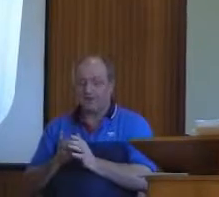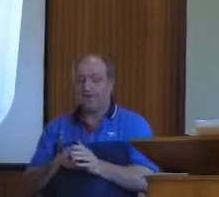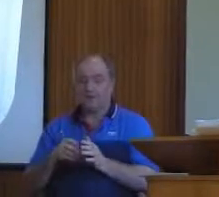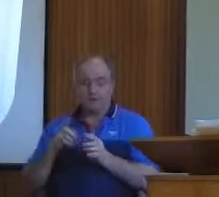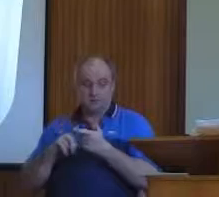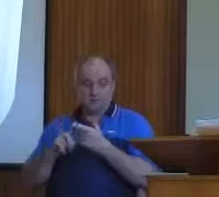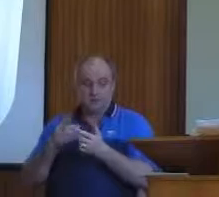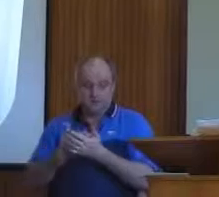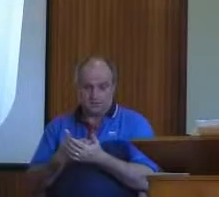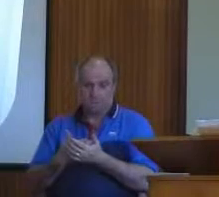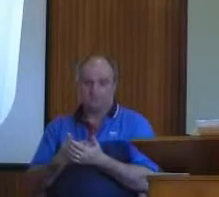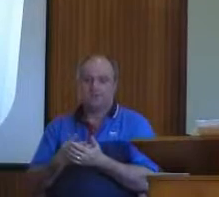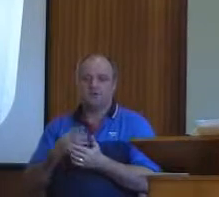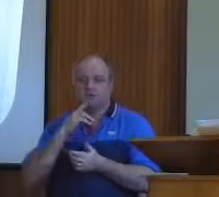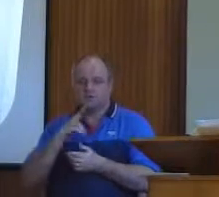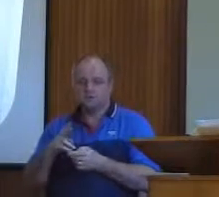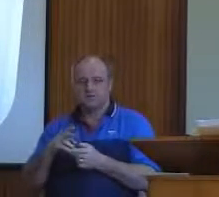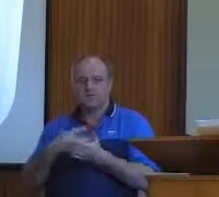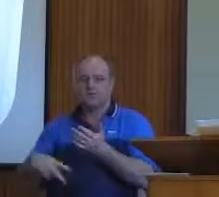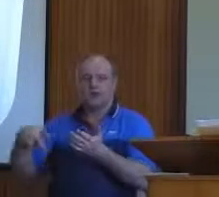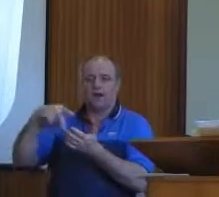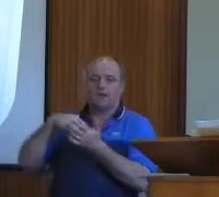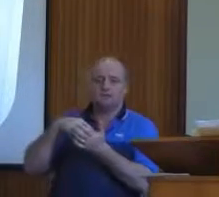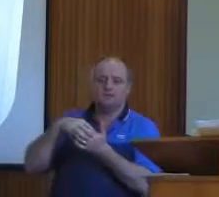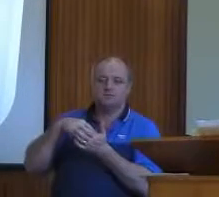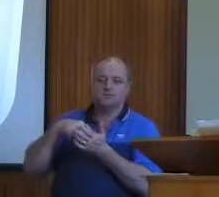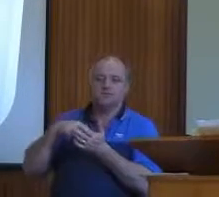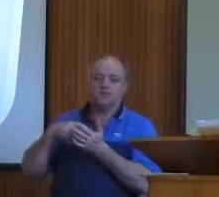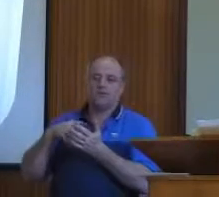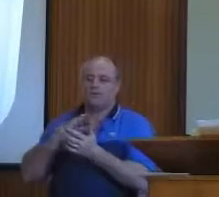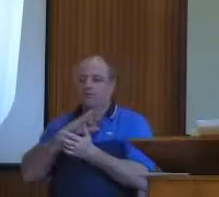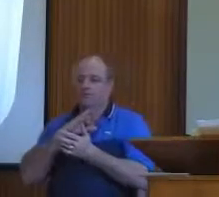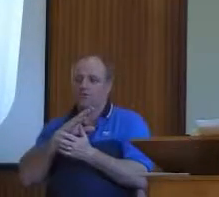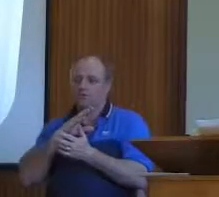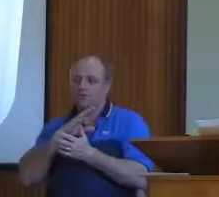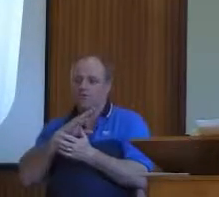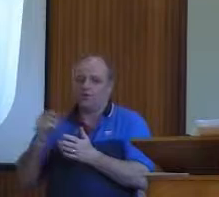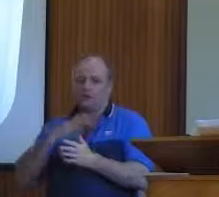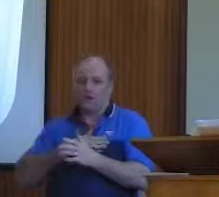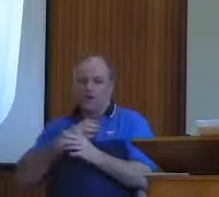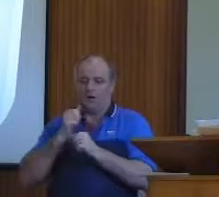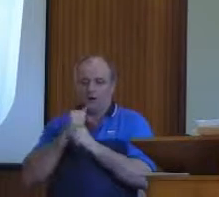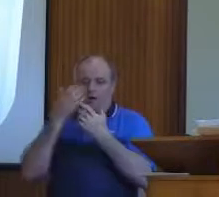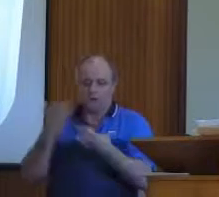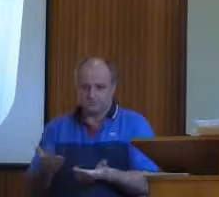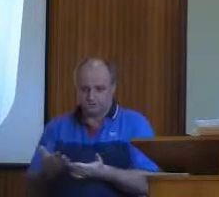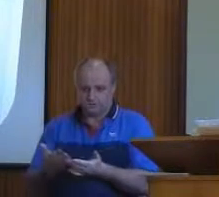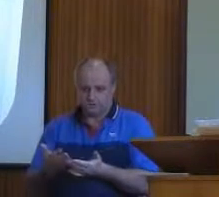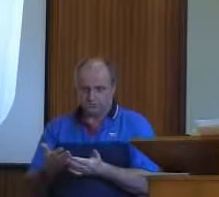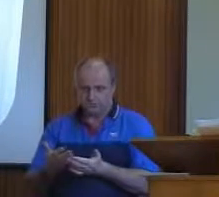There are two ways in which we know that Jesus Christ is the Son of God. One is the perfection of